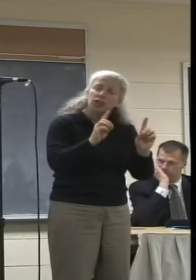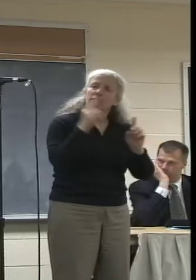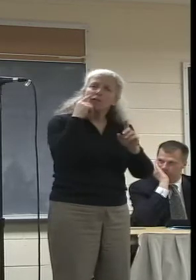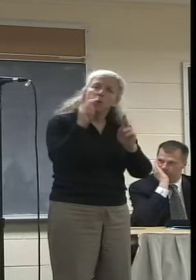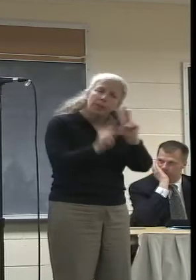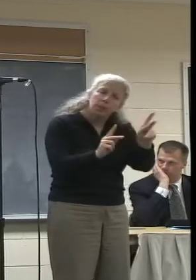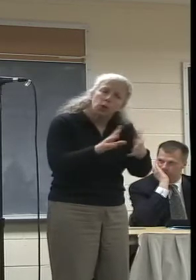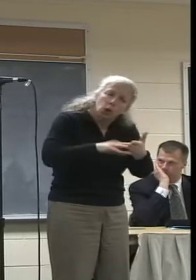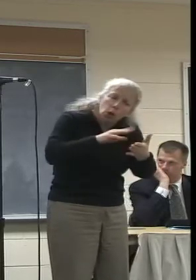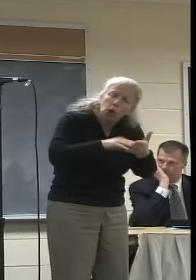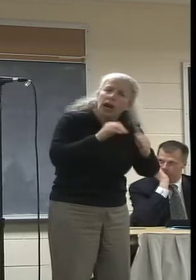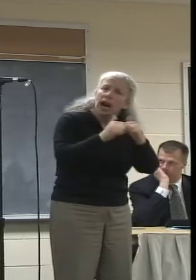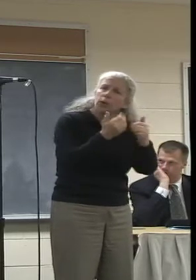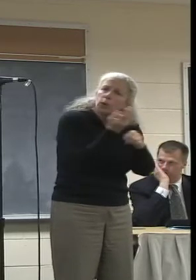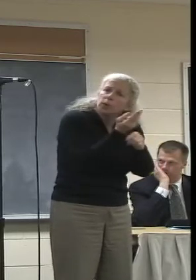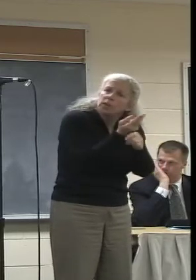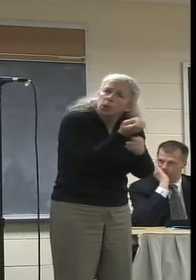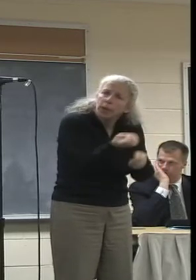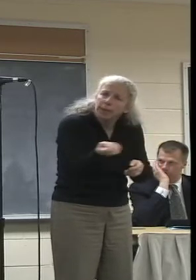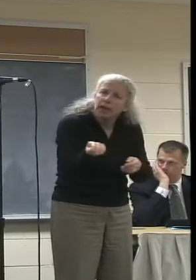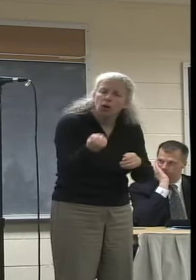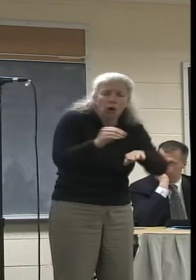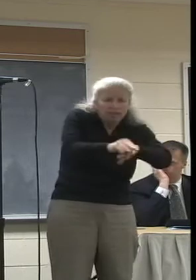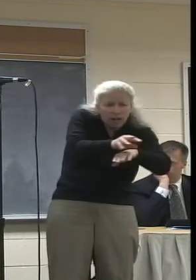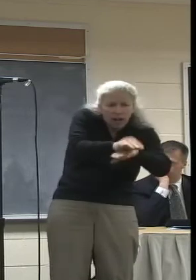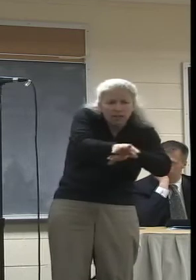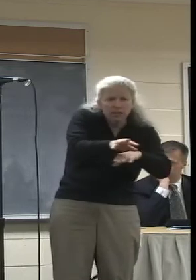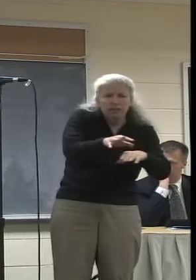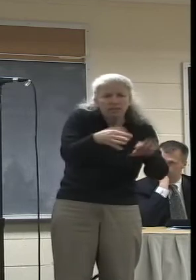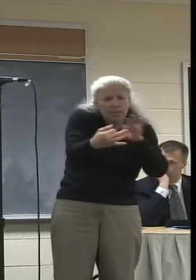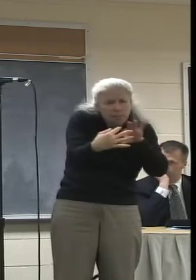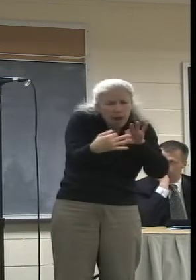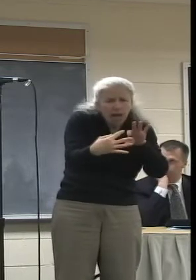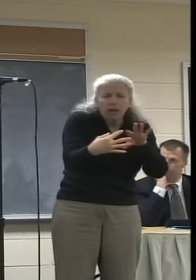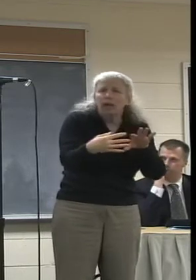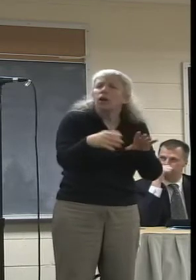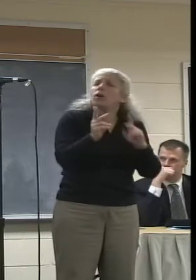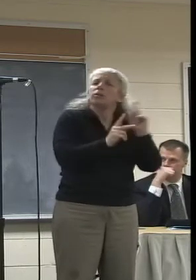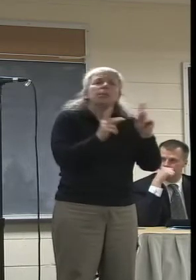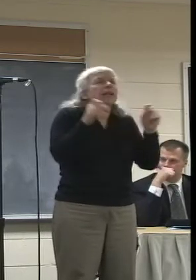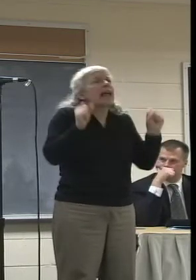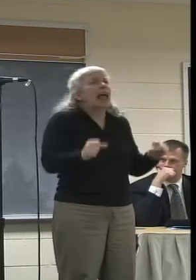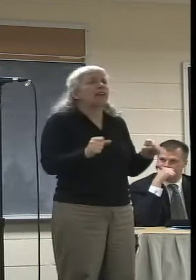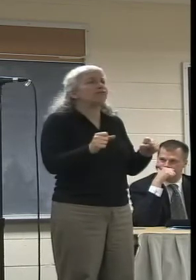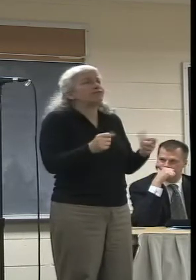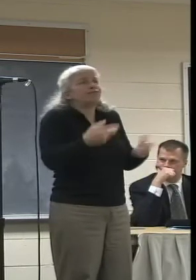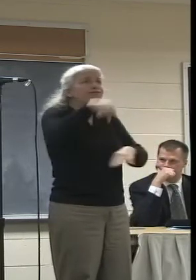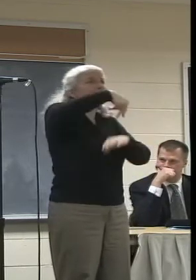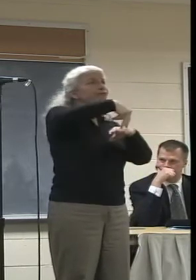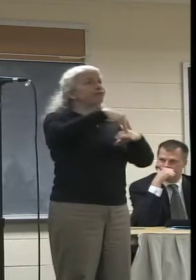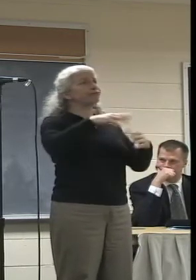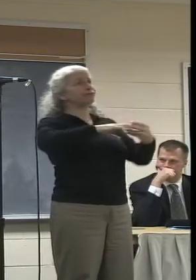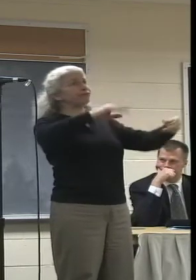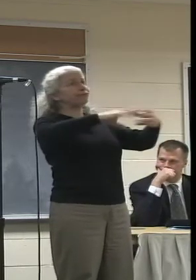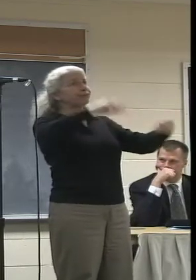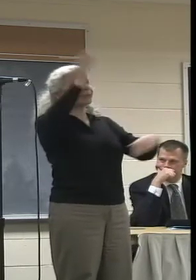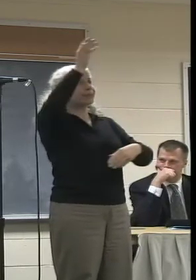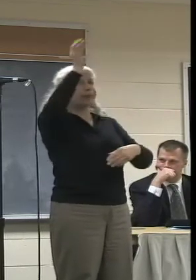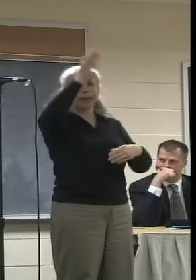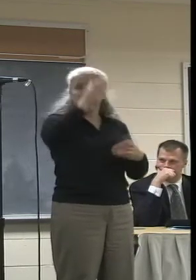production equipment trainings, advice, consultations, a place for free speech and expression, a physical space for creation,